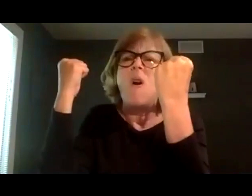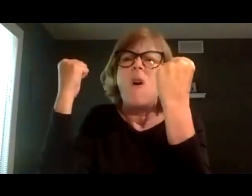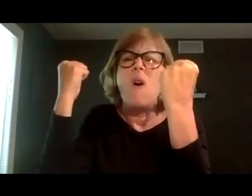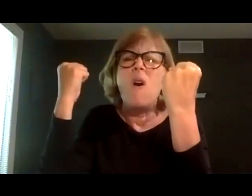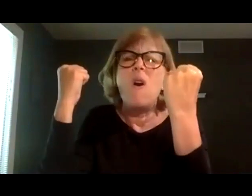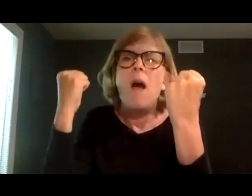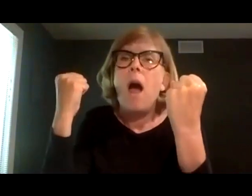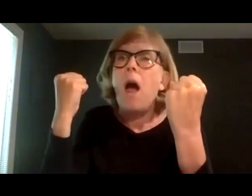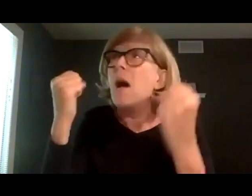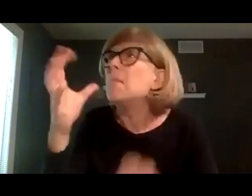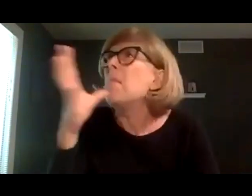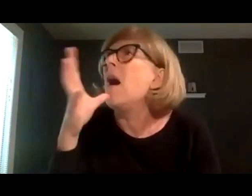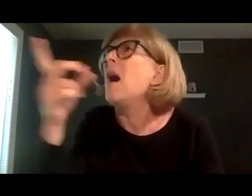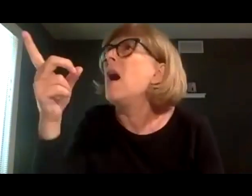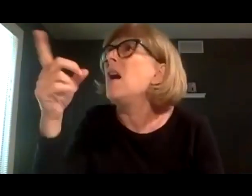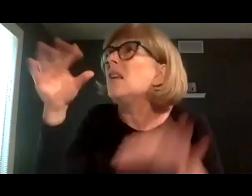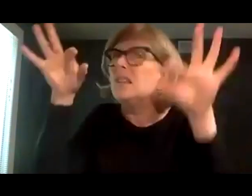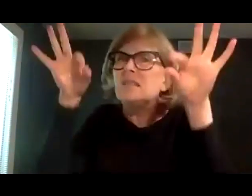broke my new kite